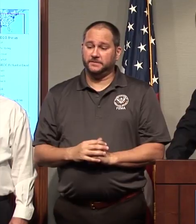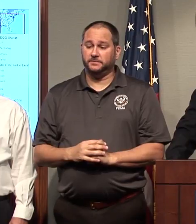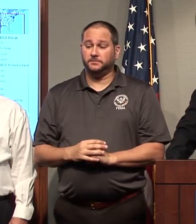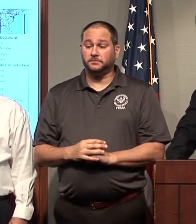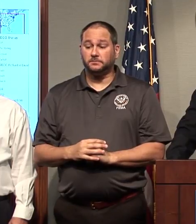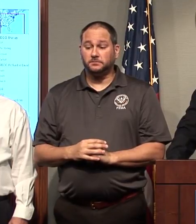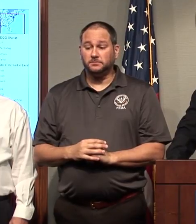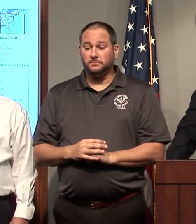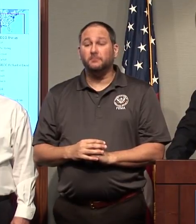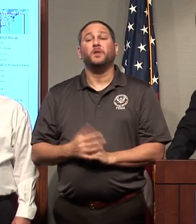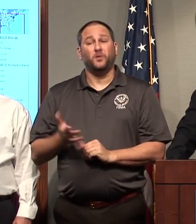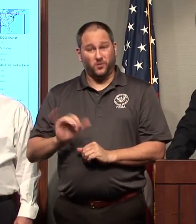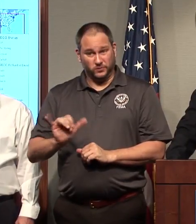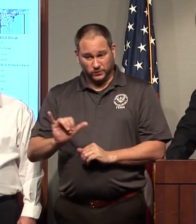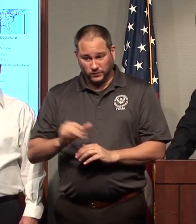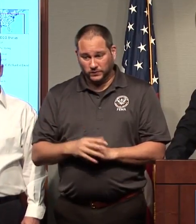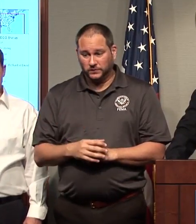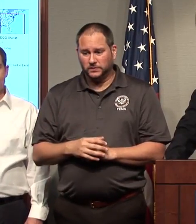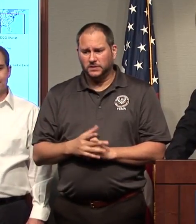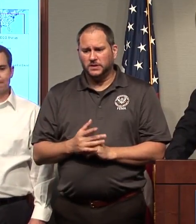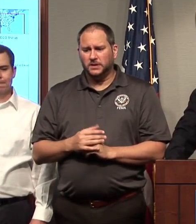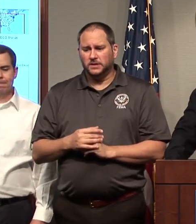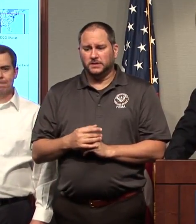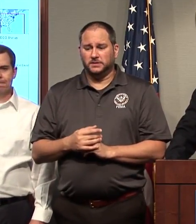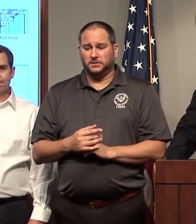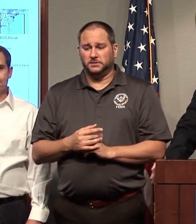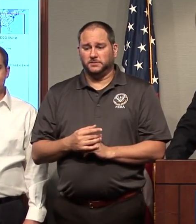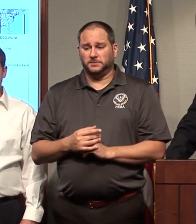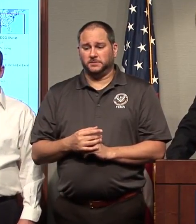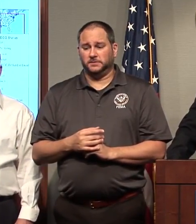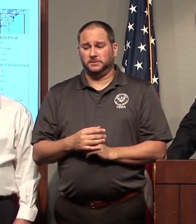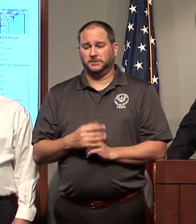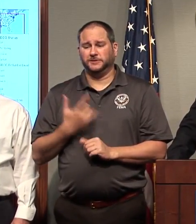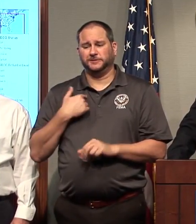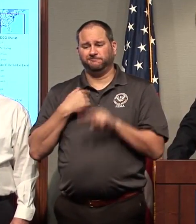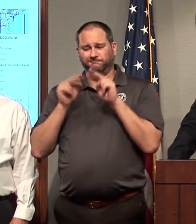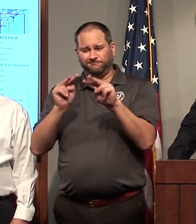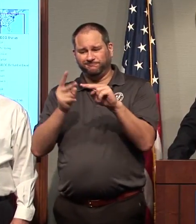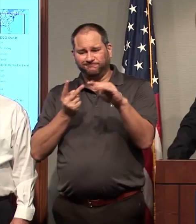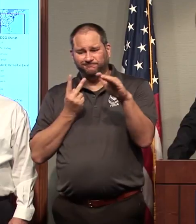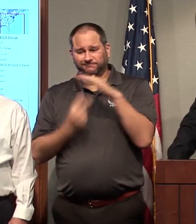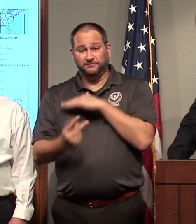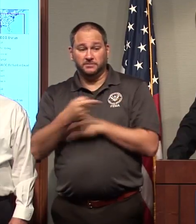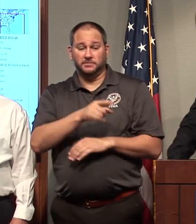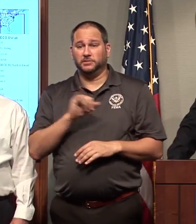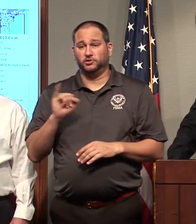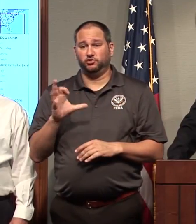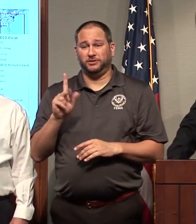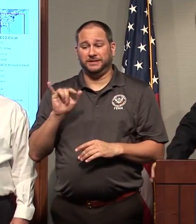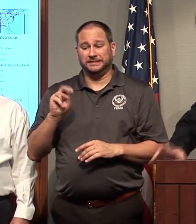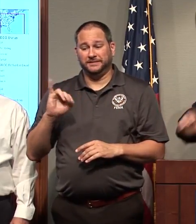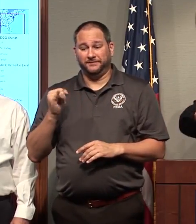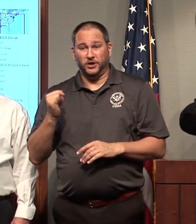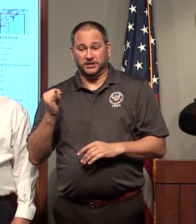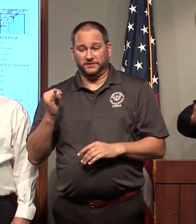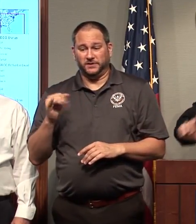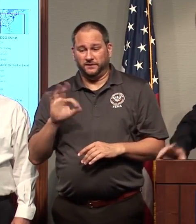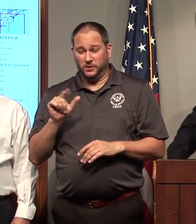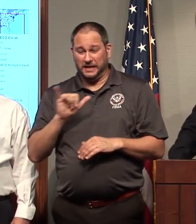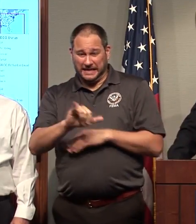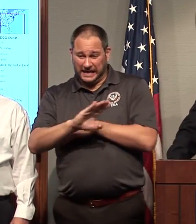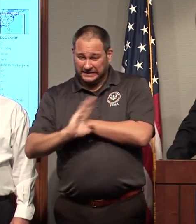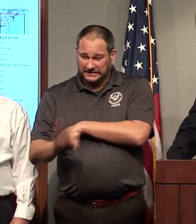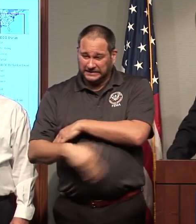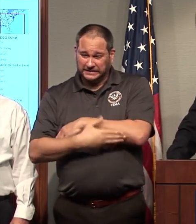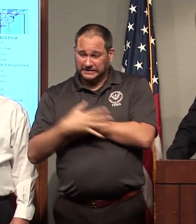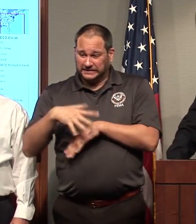you know, we're also watching the continuing situation in Jacksonville overnight. Jacksonville and the areas around the